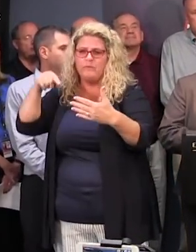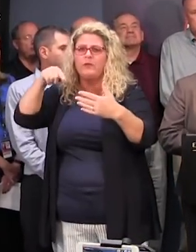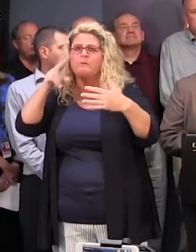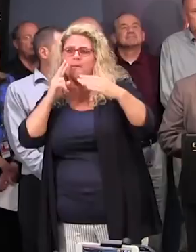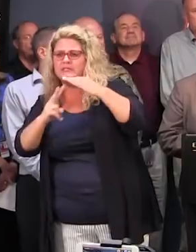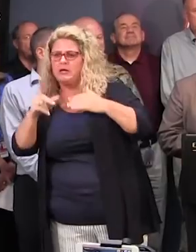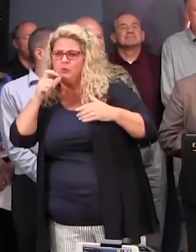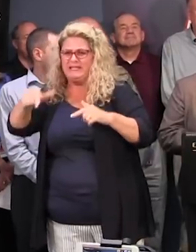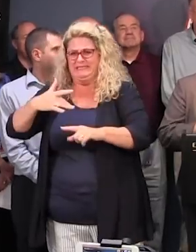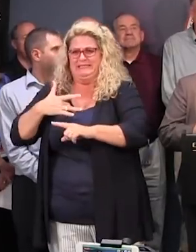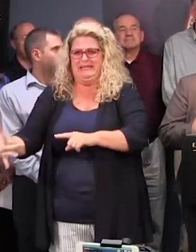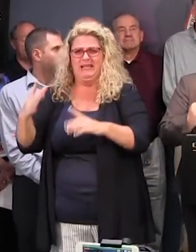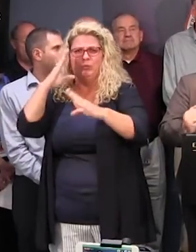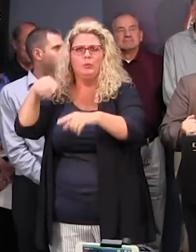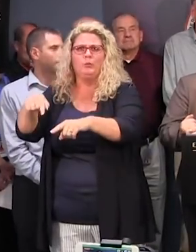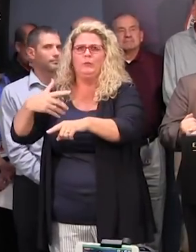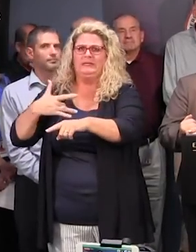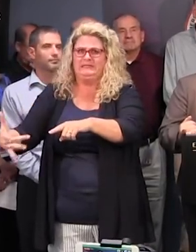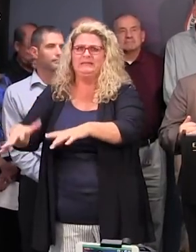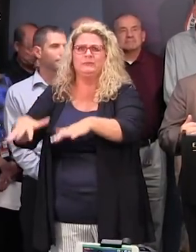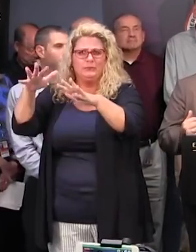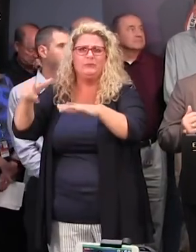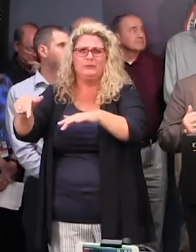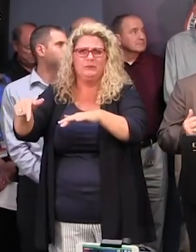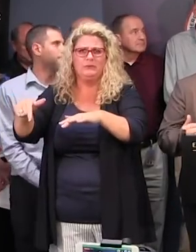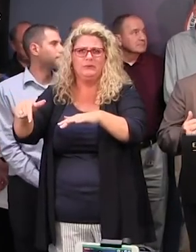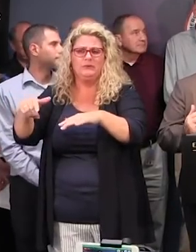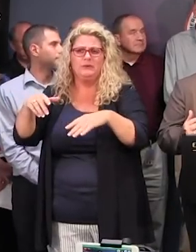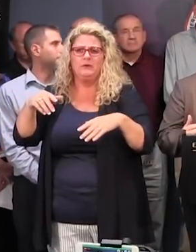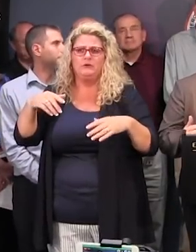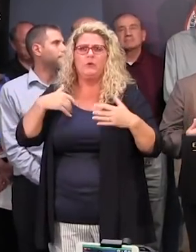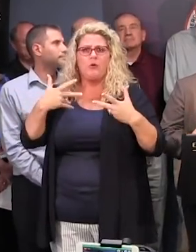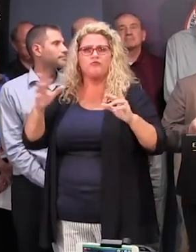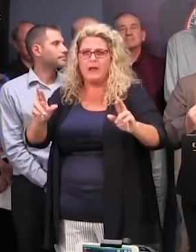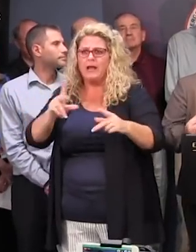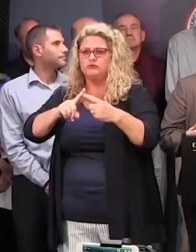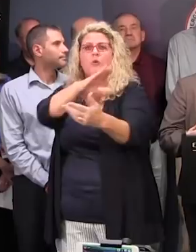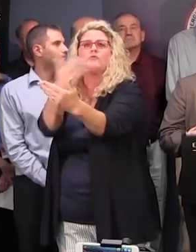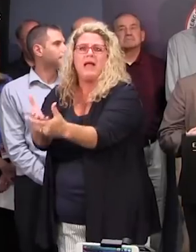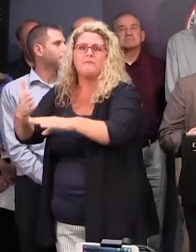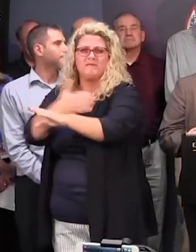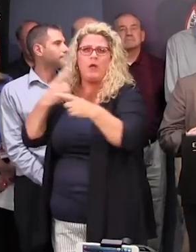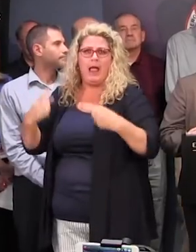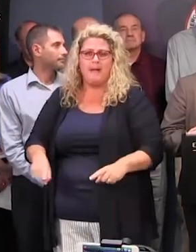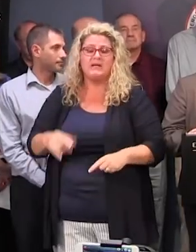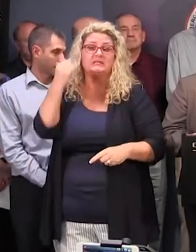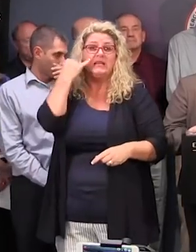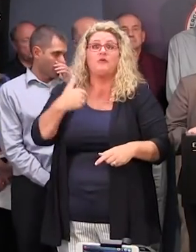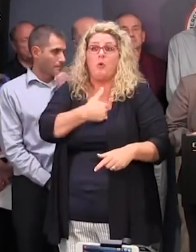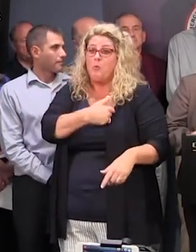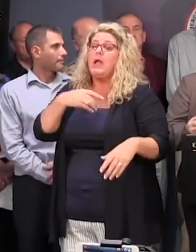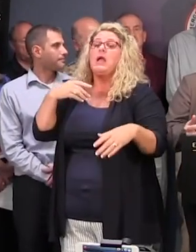try to predict that in order to get ahead of the situation, make sure that we're ready to respond. If we predict that an area of